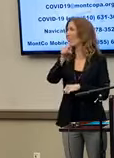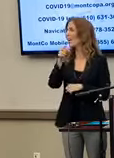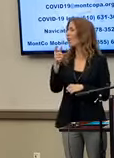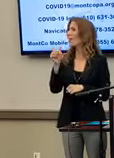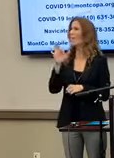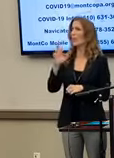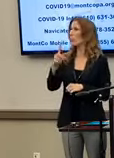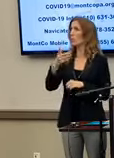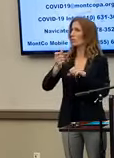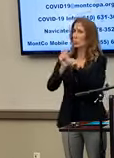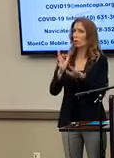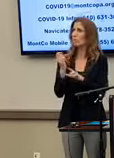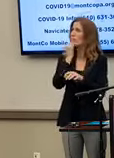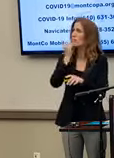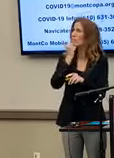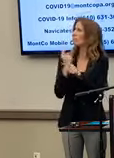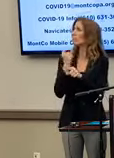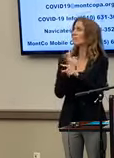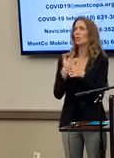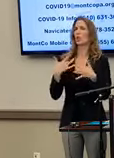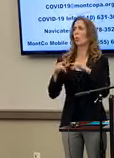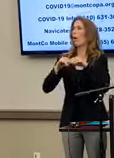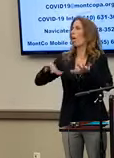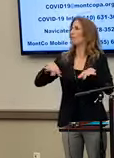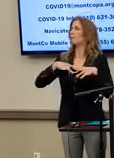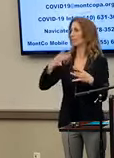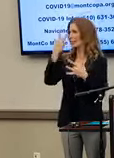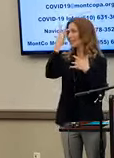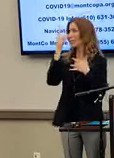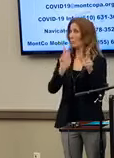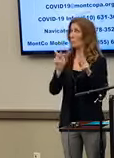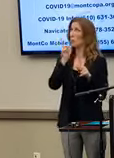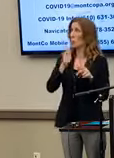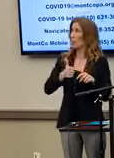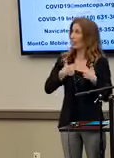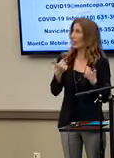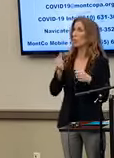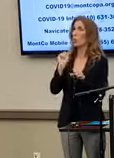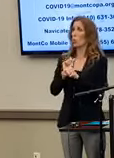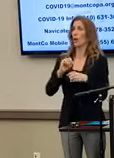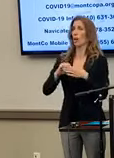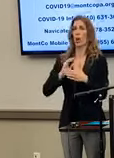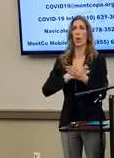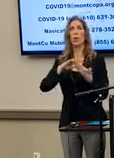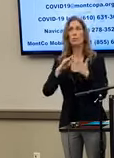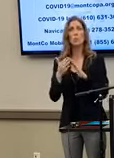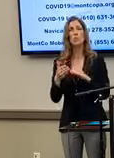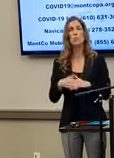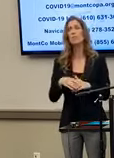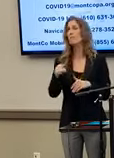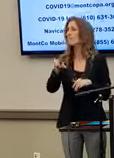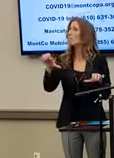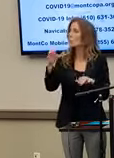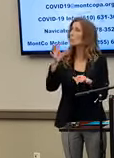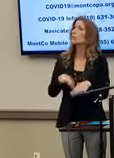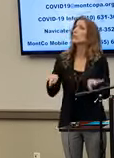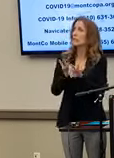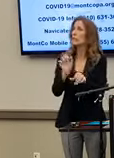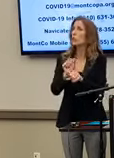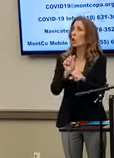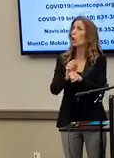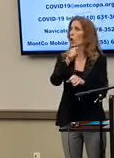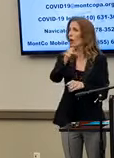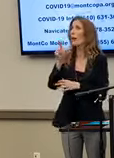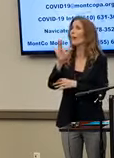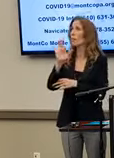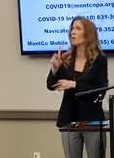station from further spread of COVID-19. These are people who live and work in our communities, and who are doing very vital work at